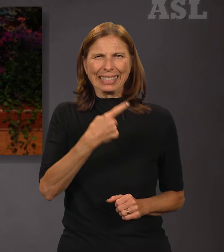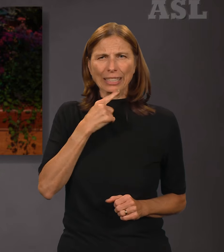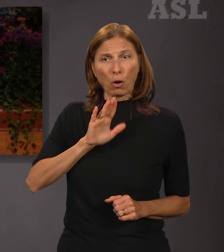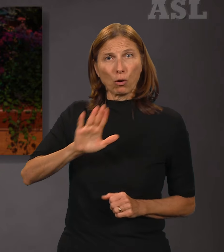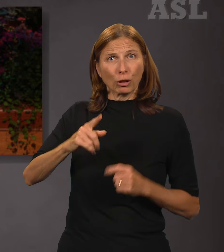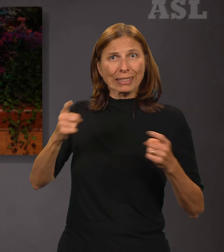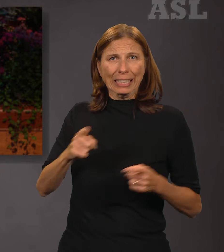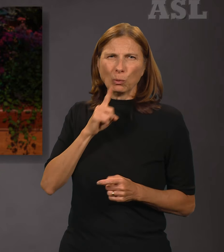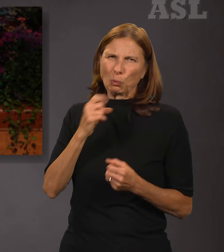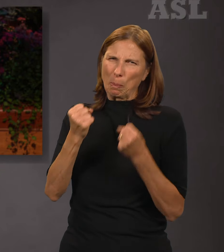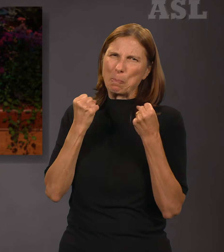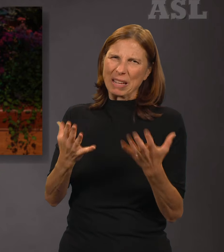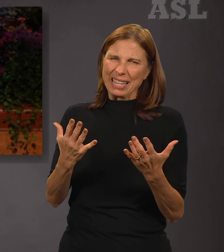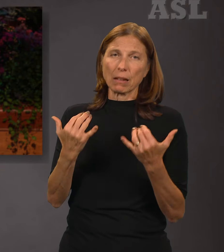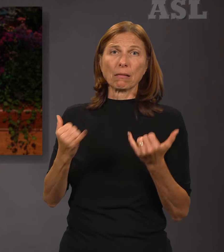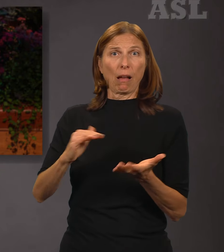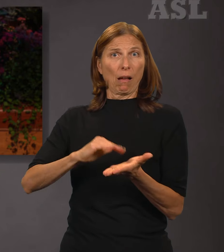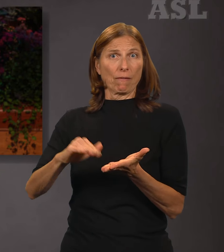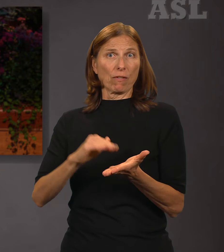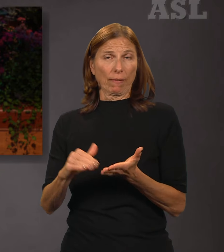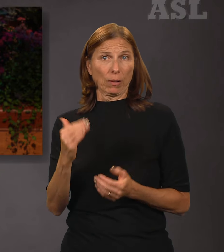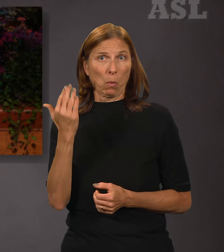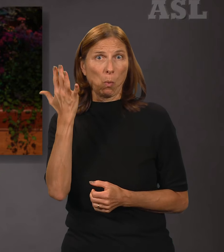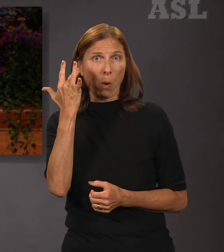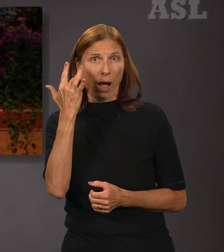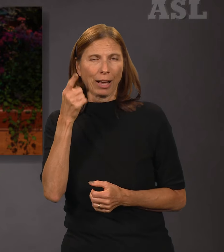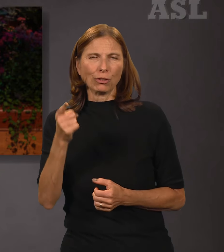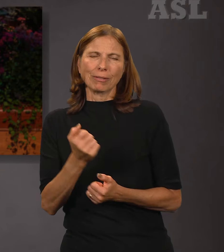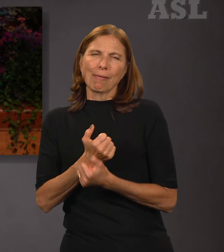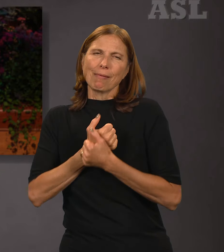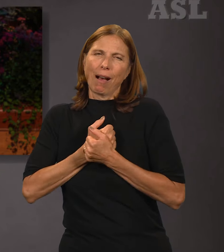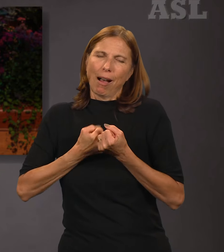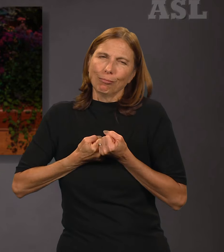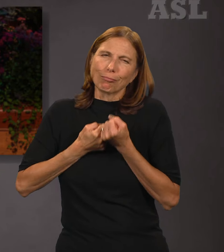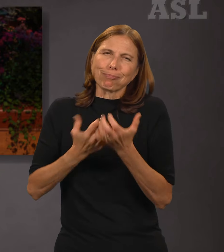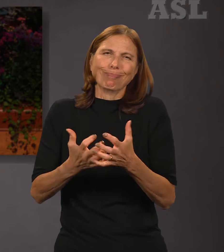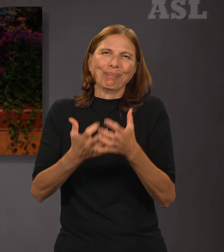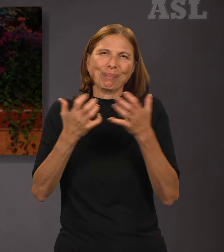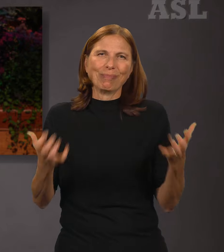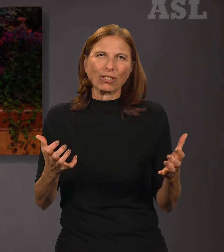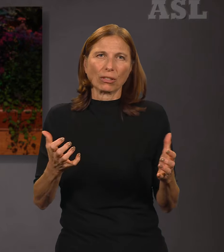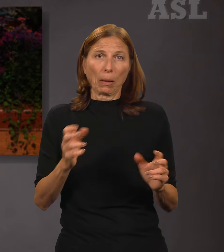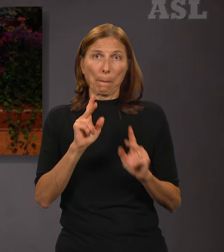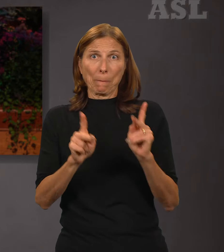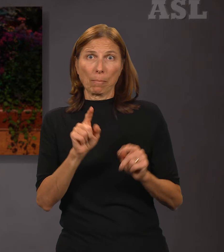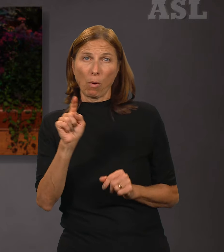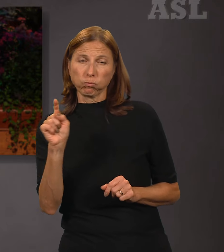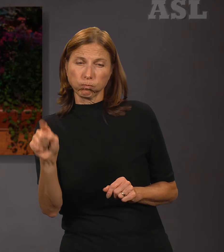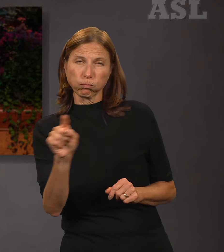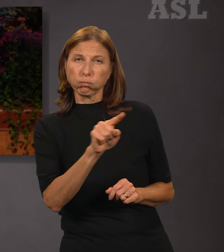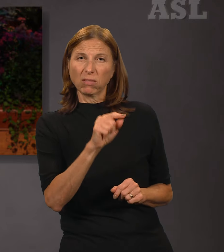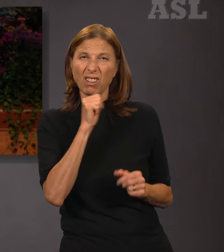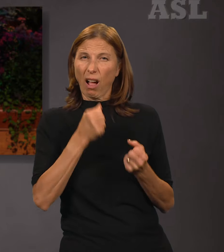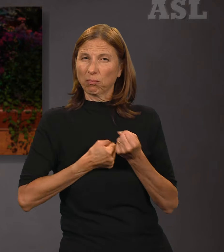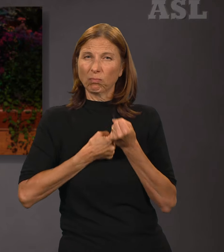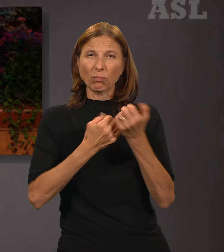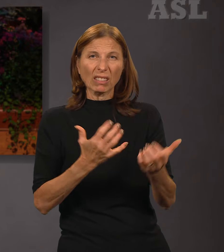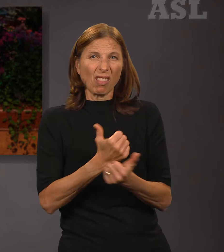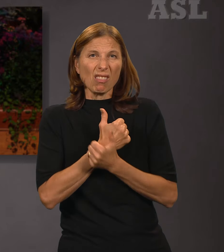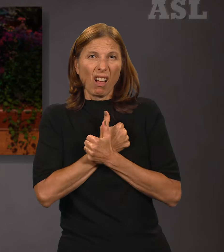but to whom little is forgiven, the same loveth little. She loved Jesus much, for He had forgiven